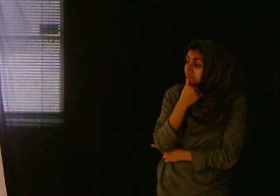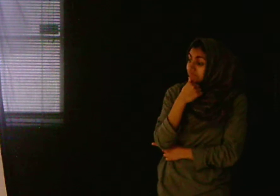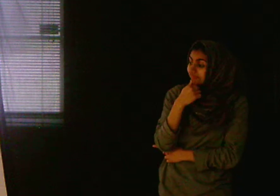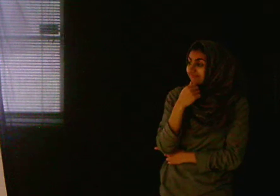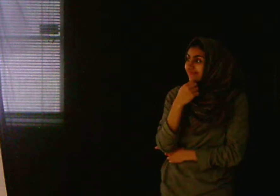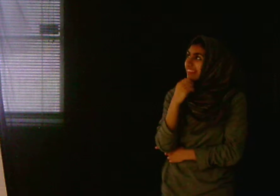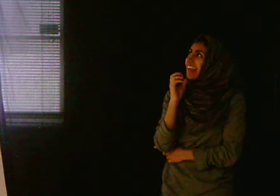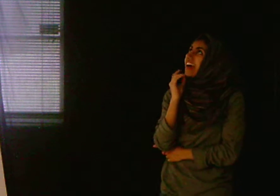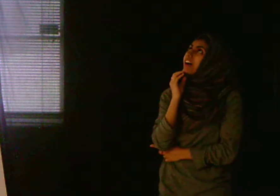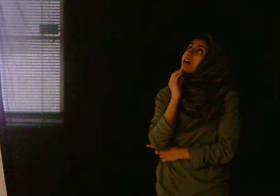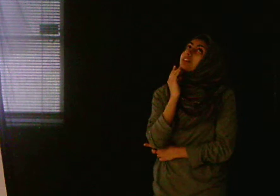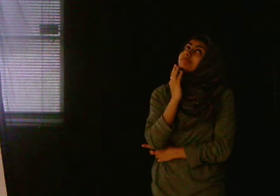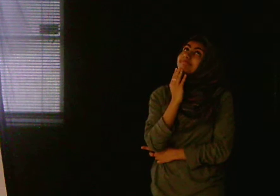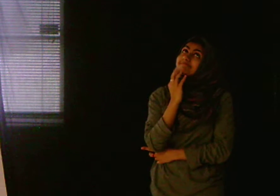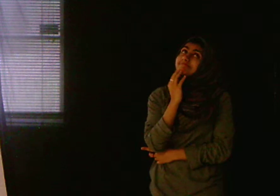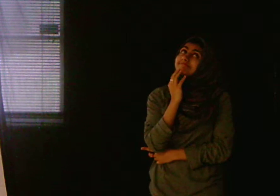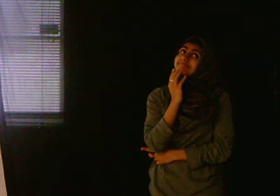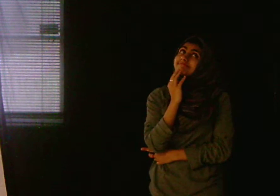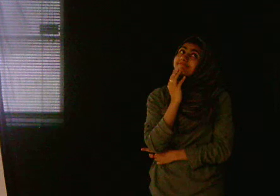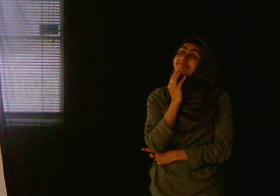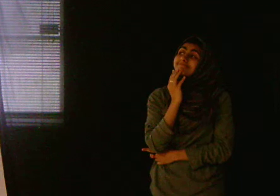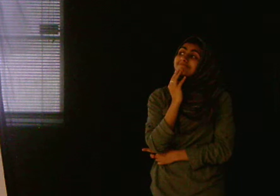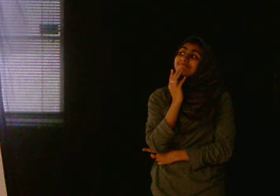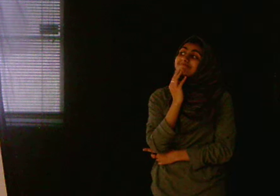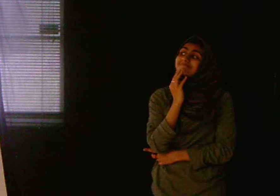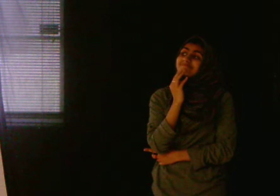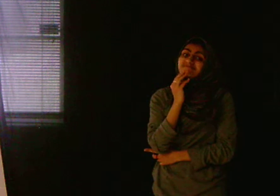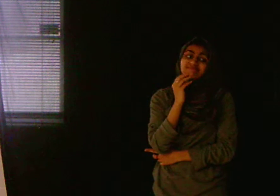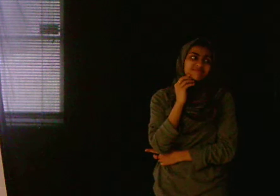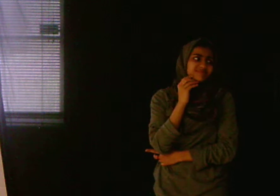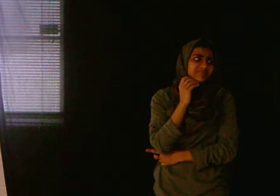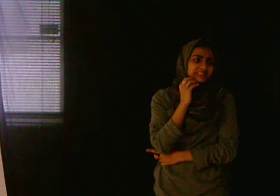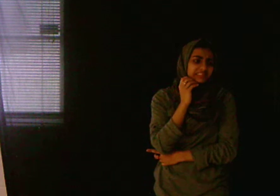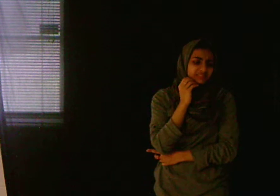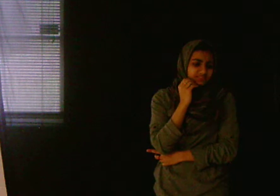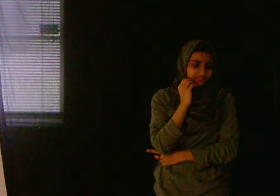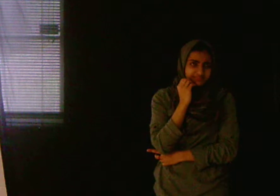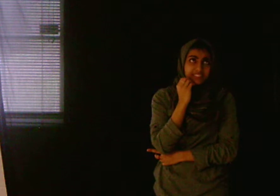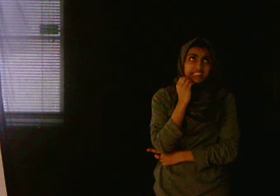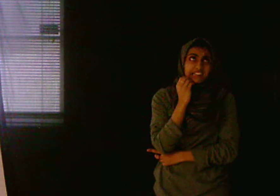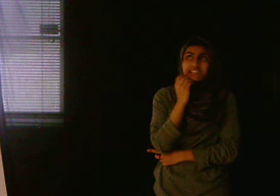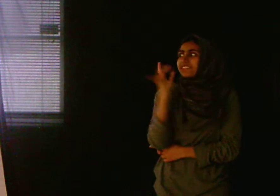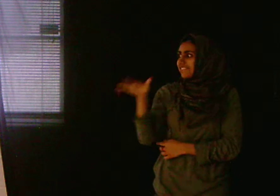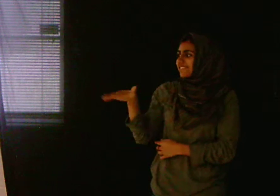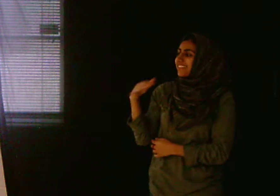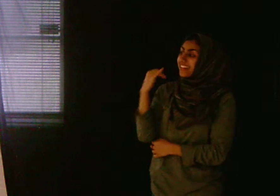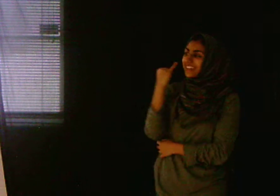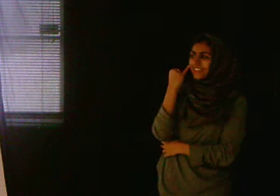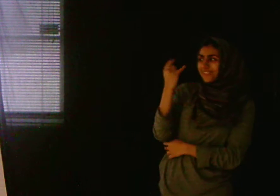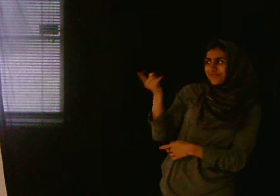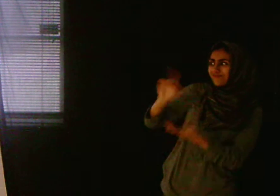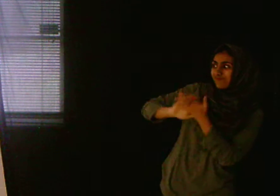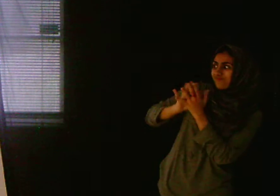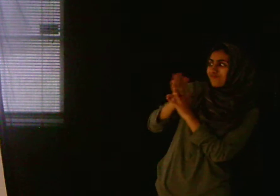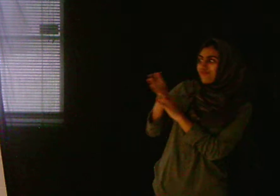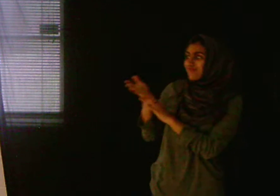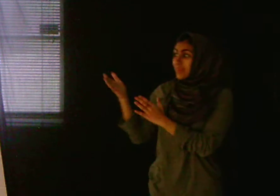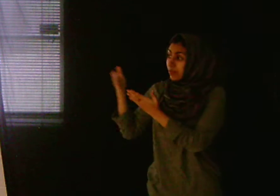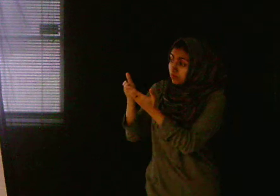If you become a sailboat, and sail away from me, I will become an advent, and will blow